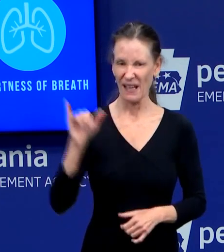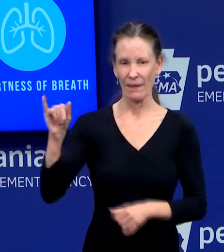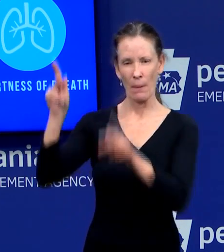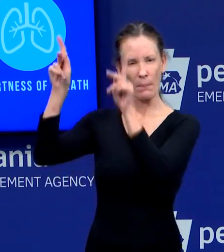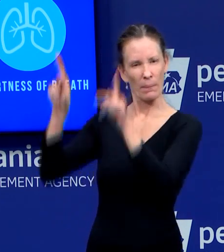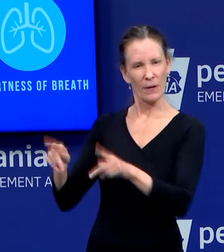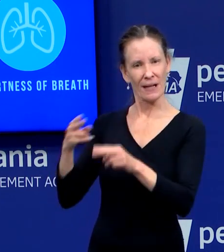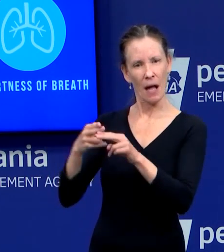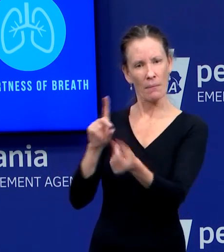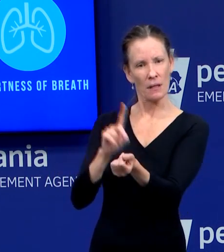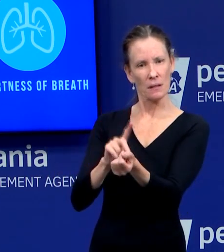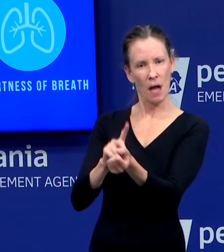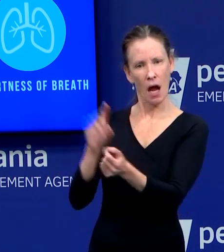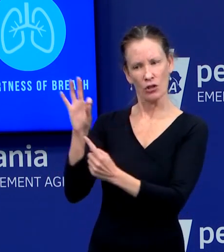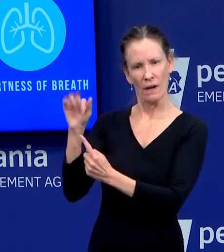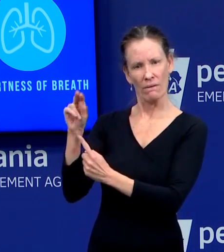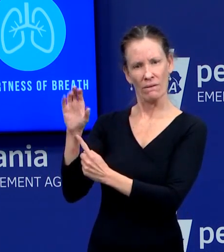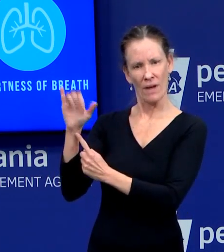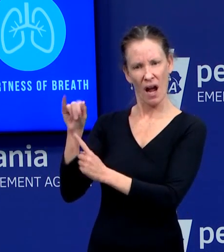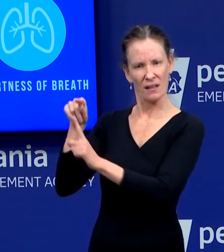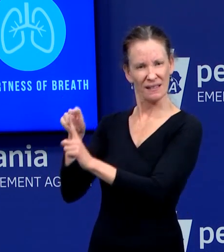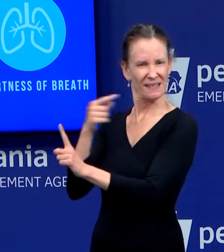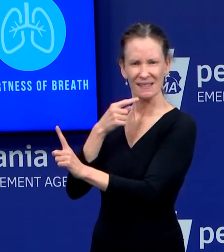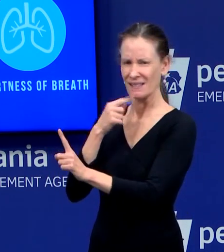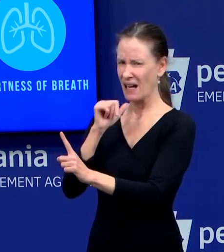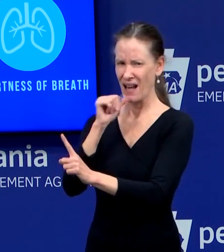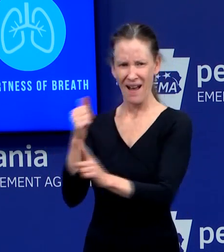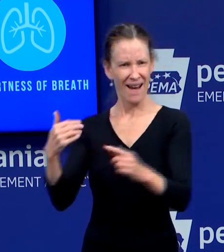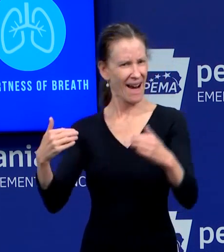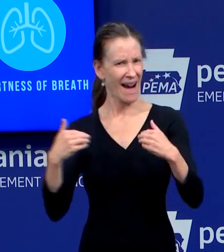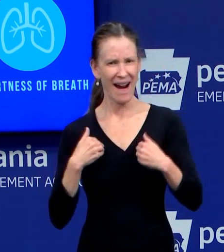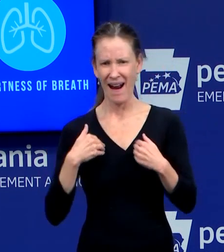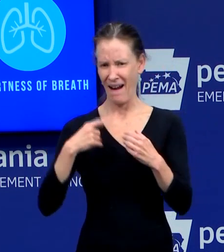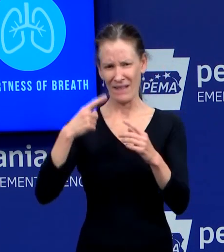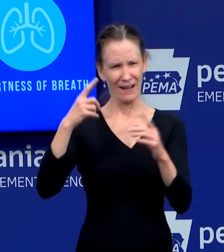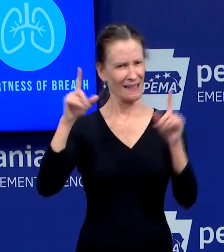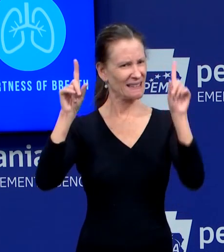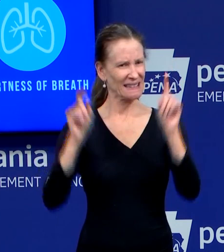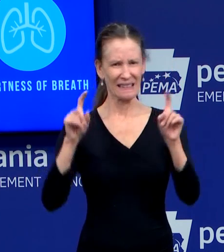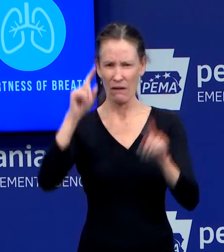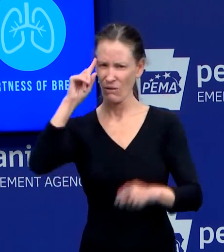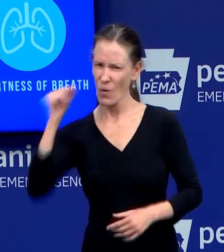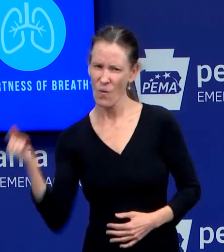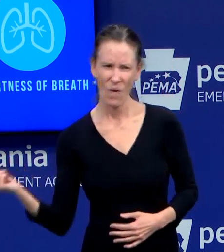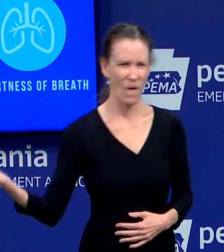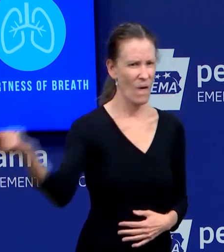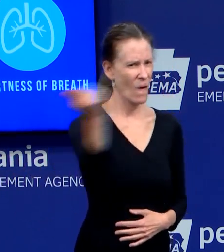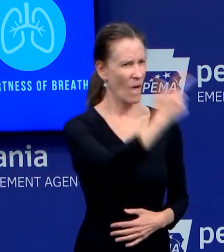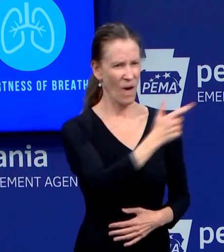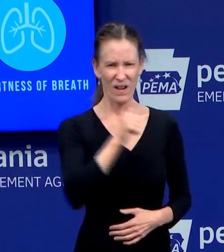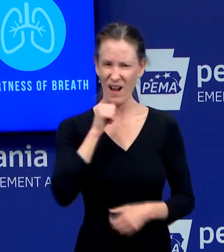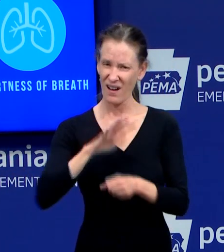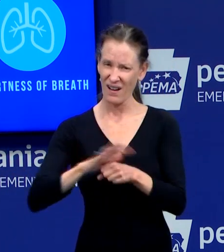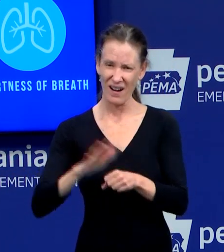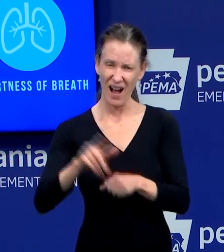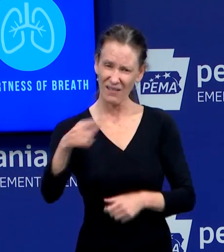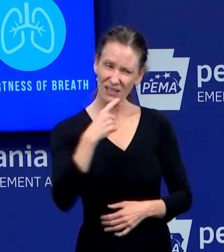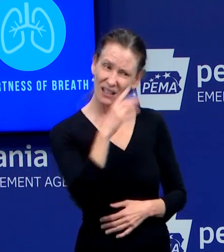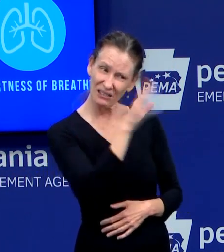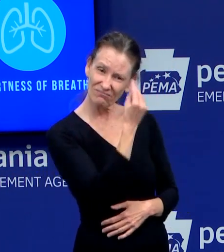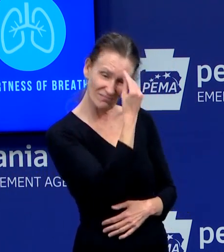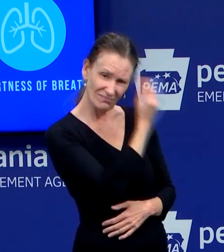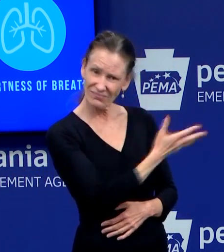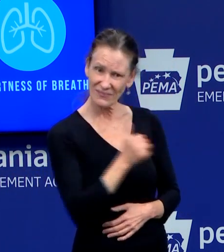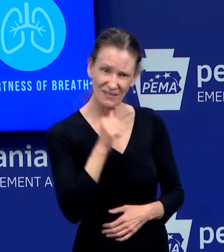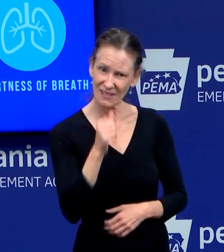one of the big consequences of that is like that shortage will cause people who probably may well have